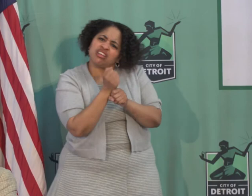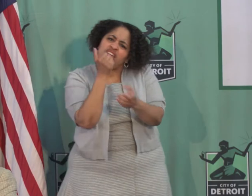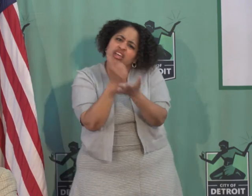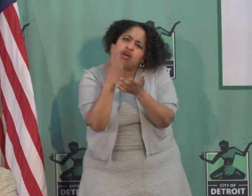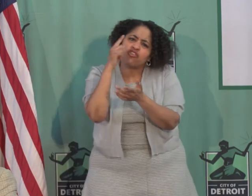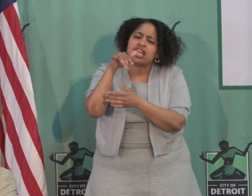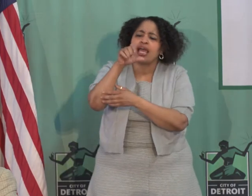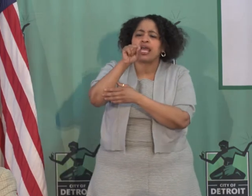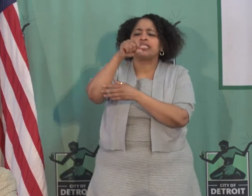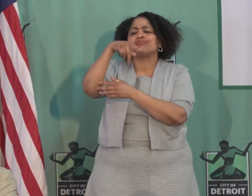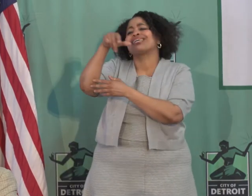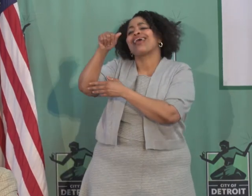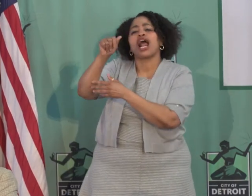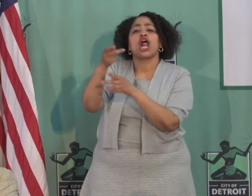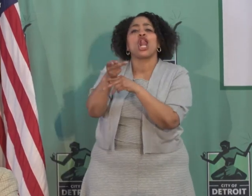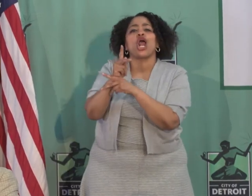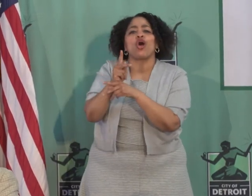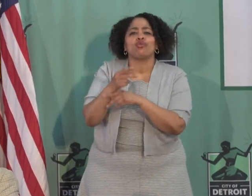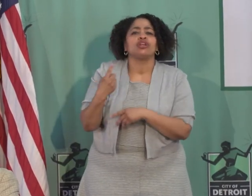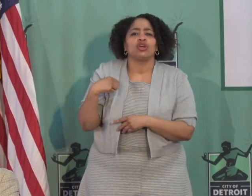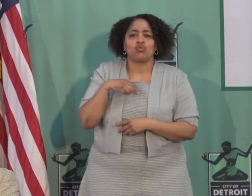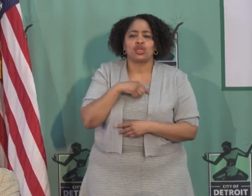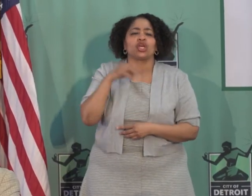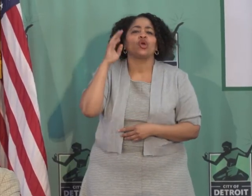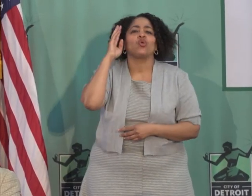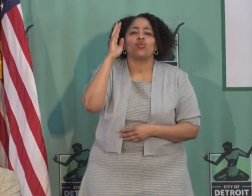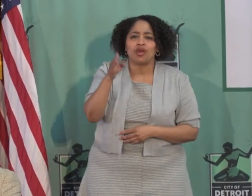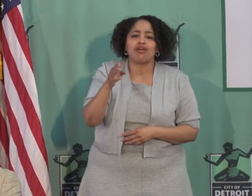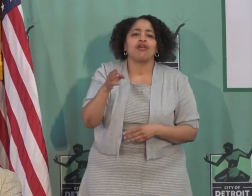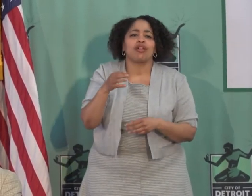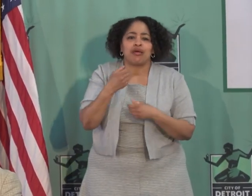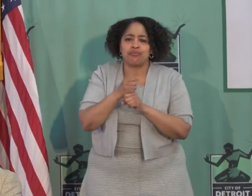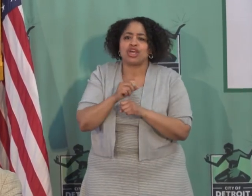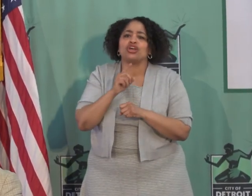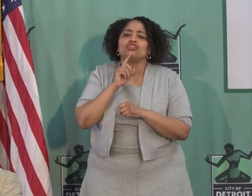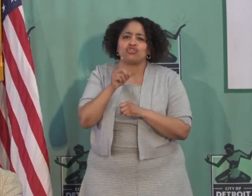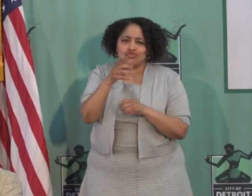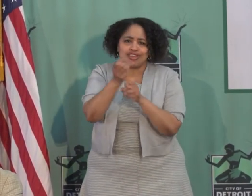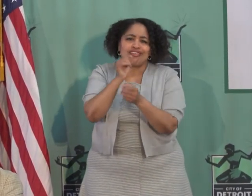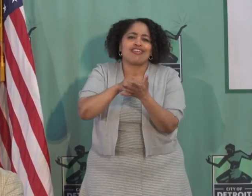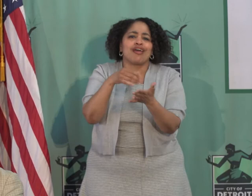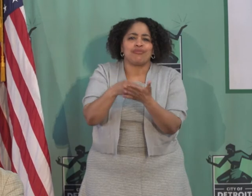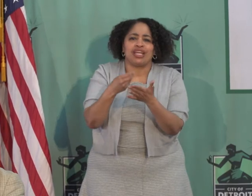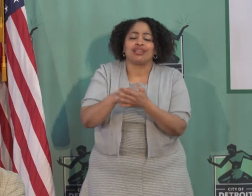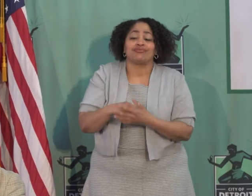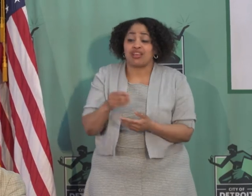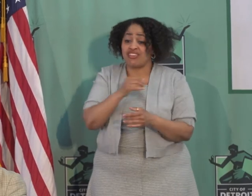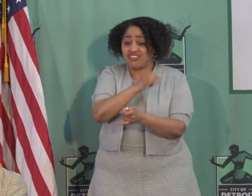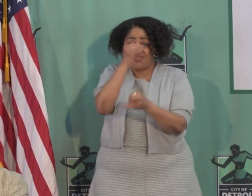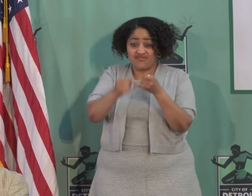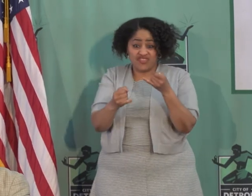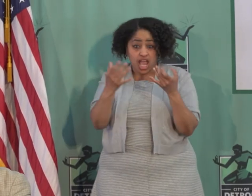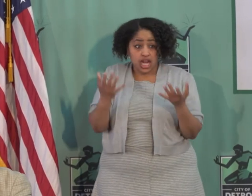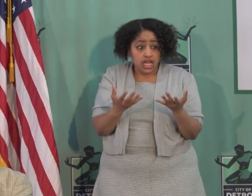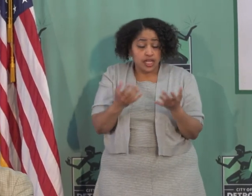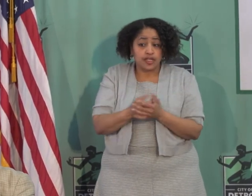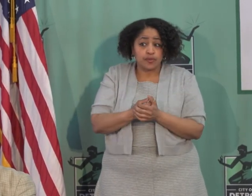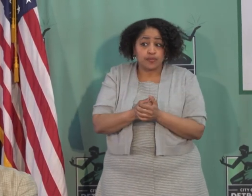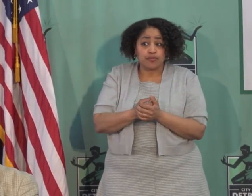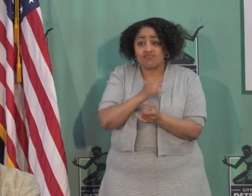SBA loan, and we will be there to help you access that money. And finally, our